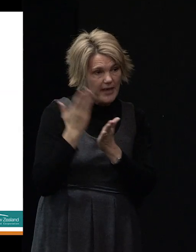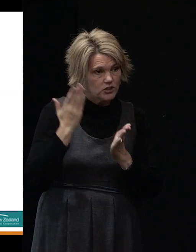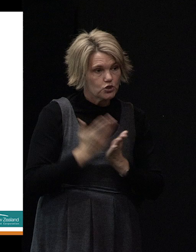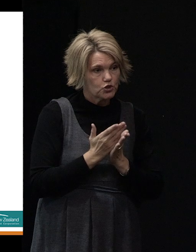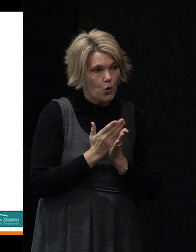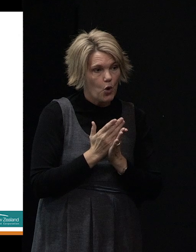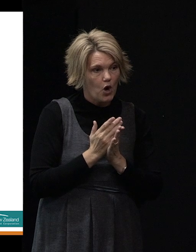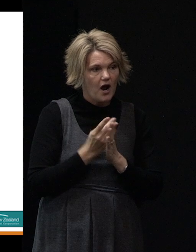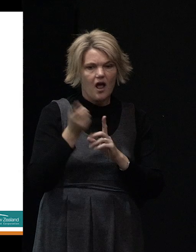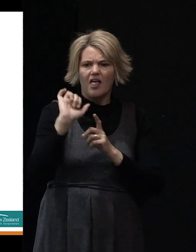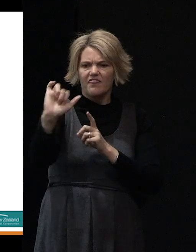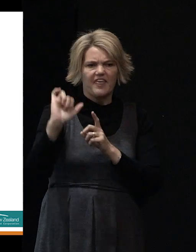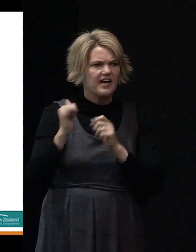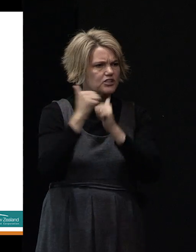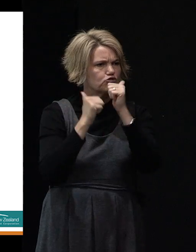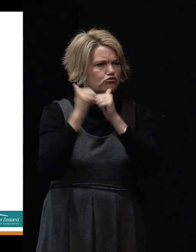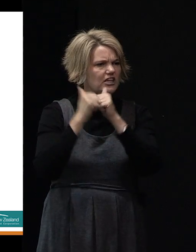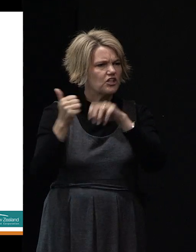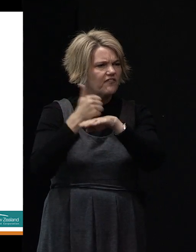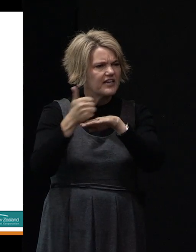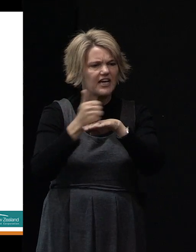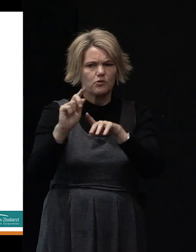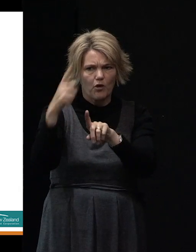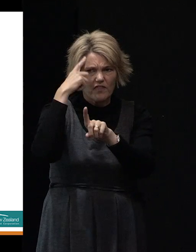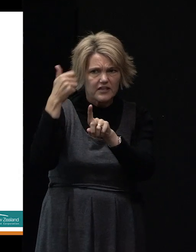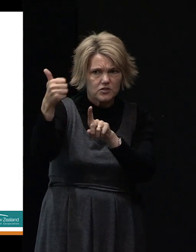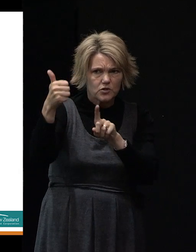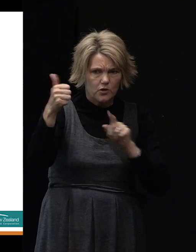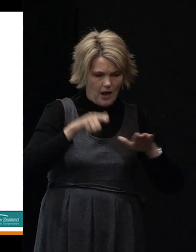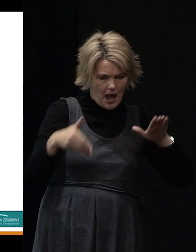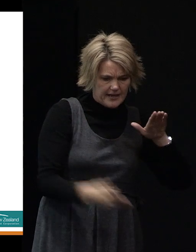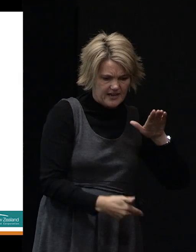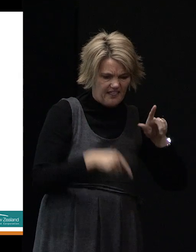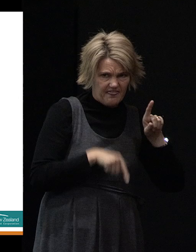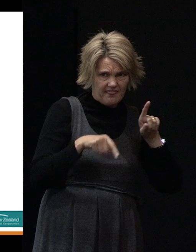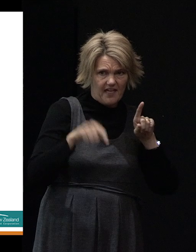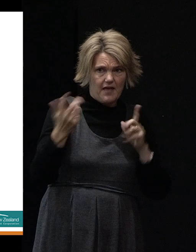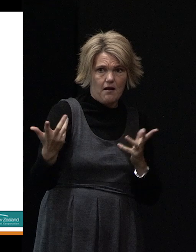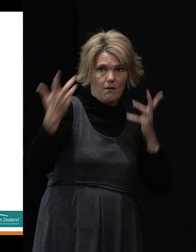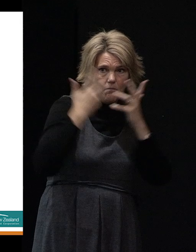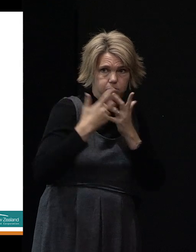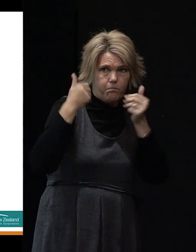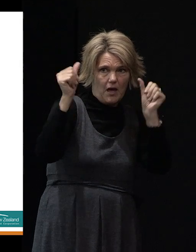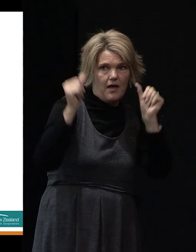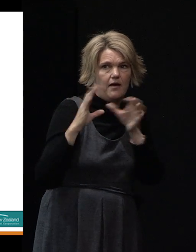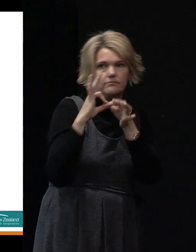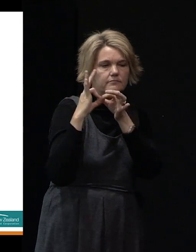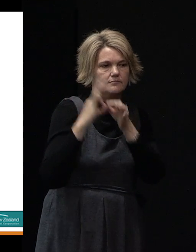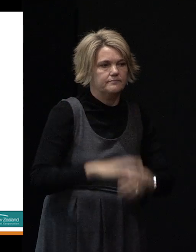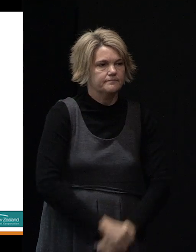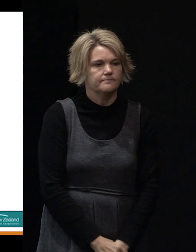what the superstructure above ground requirements are and what the below ground requirements are to make the two work together.